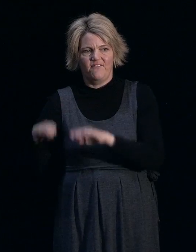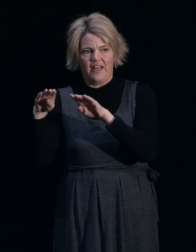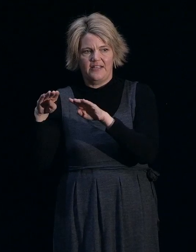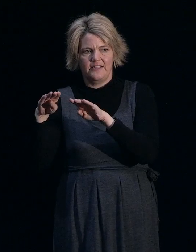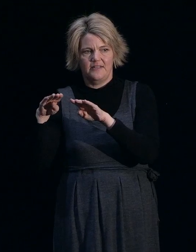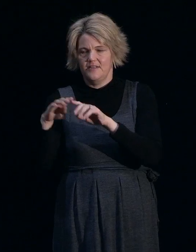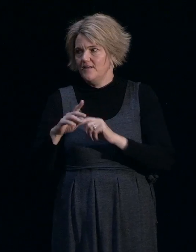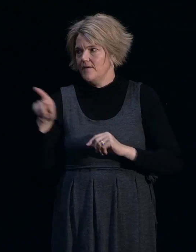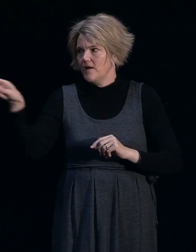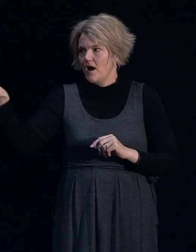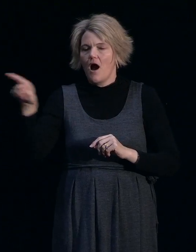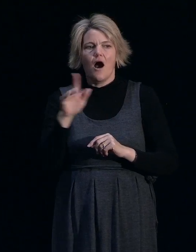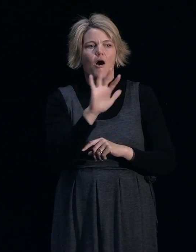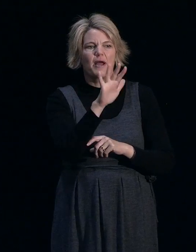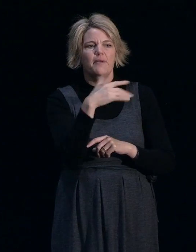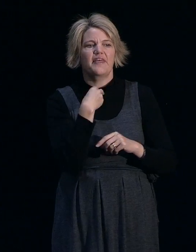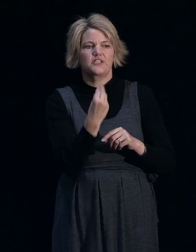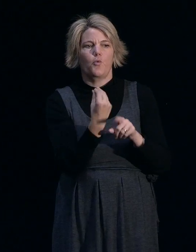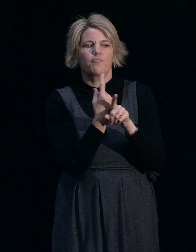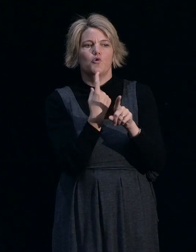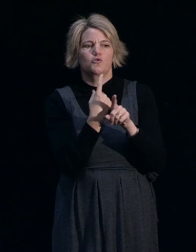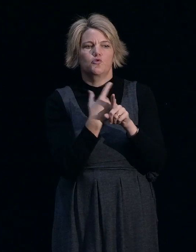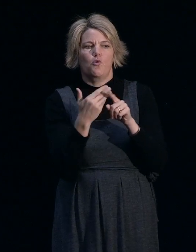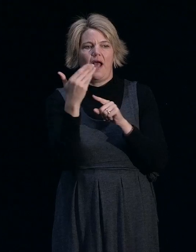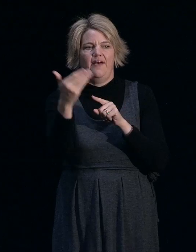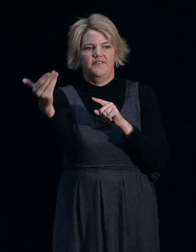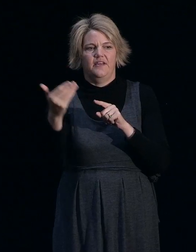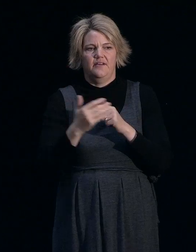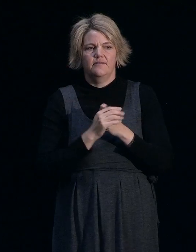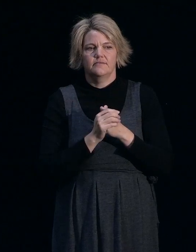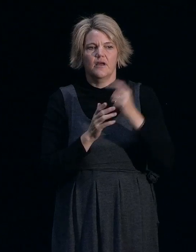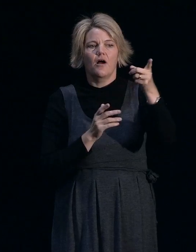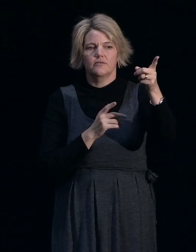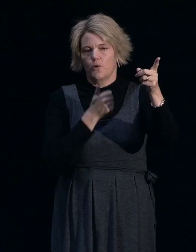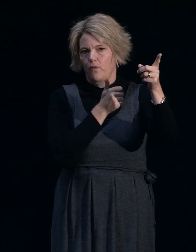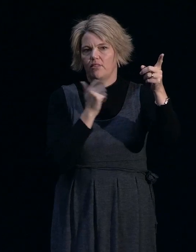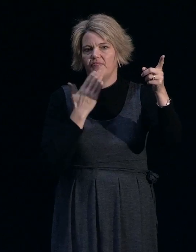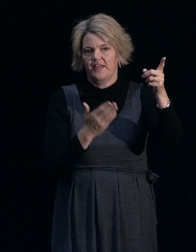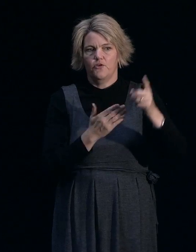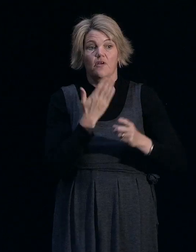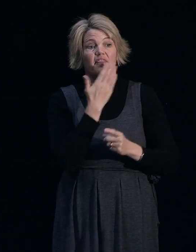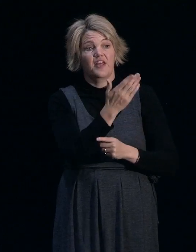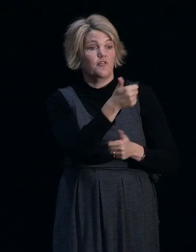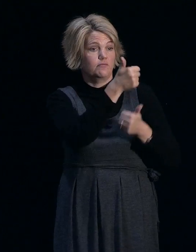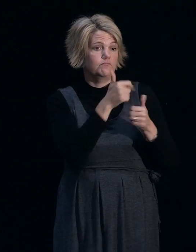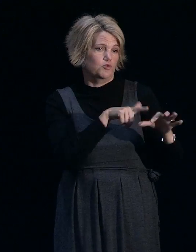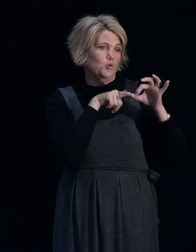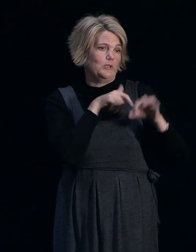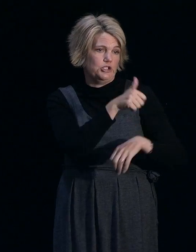50. So it might be worth a further discussion afterwards. Yeah, that's with council. Yeah, thank you. Yeah. Thanks, sir. That was great.